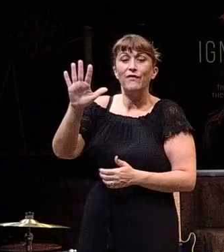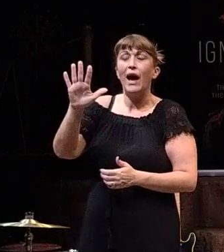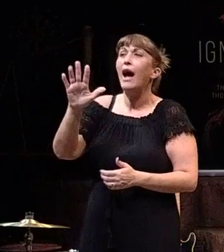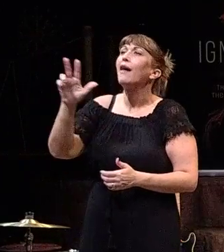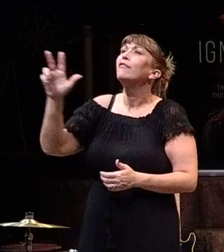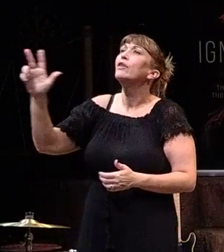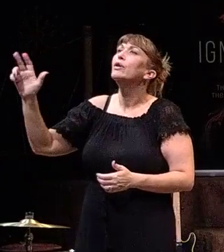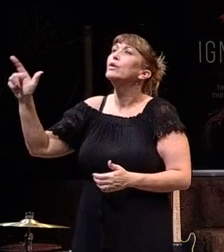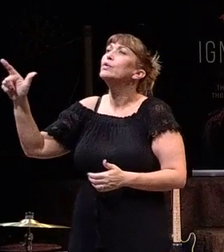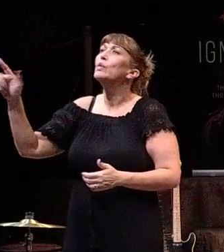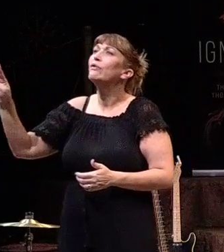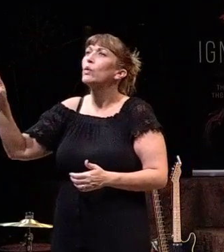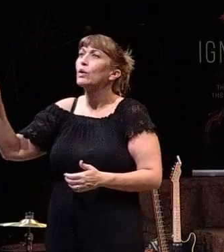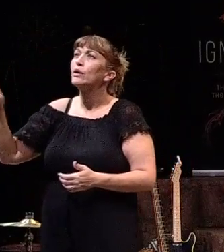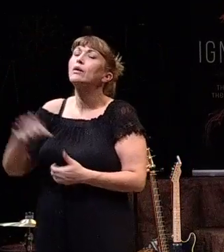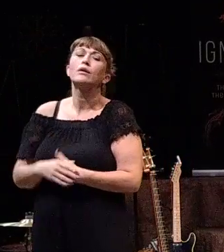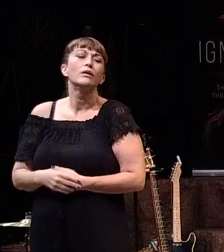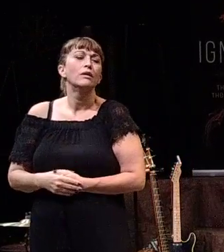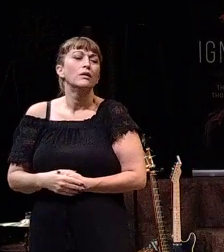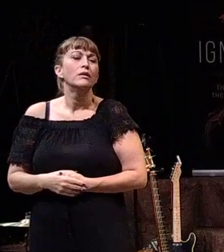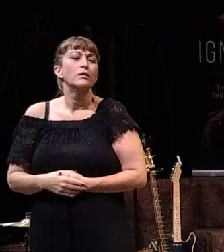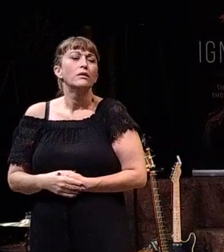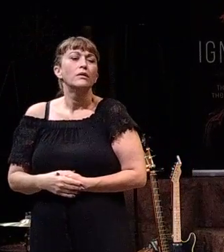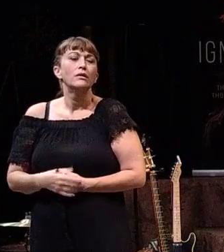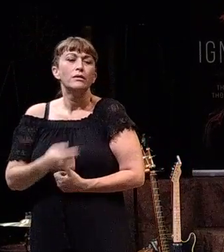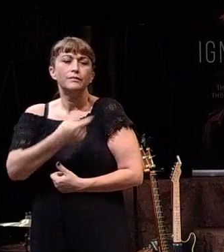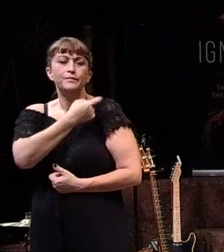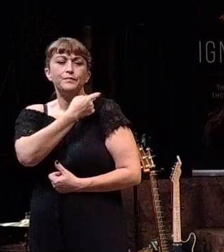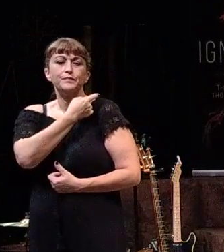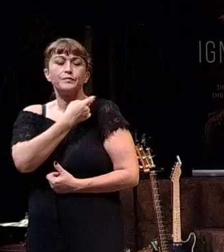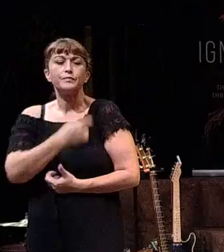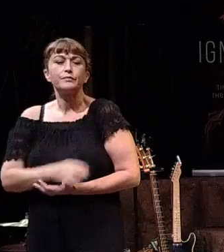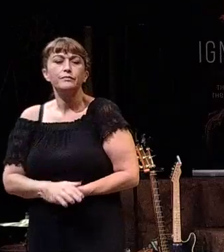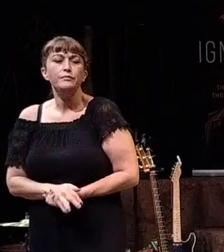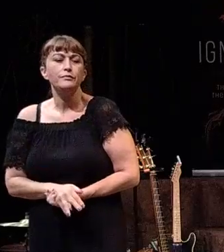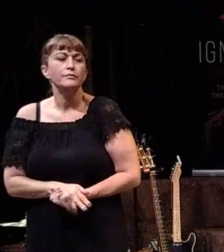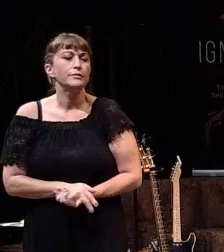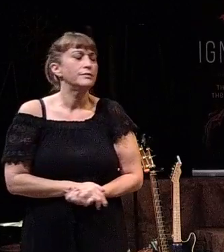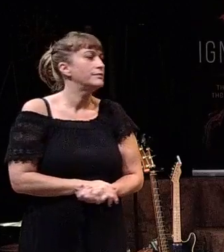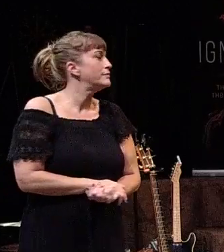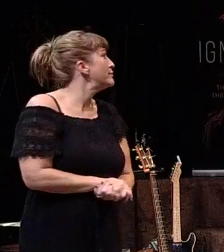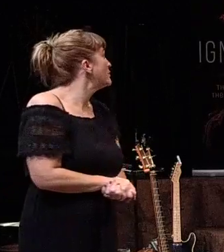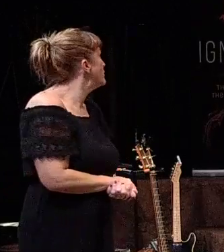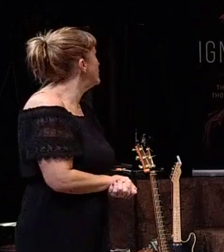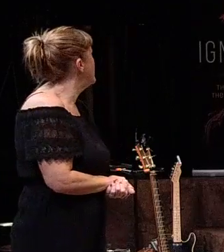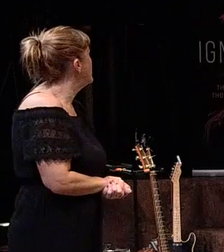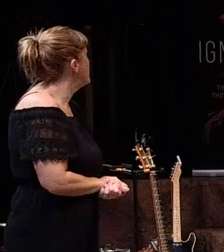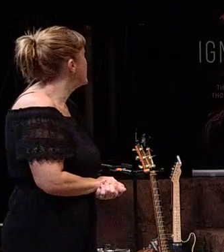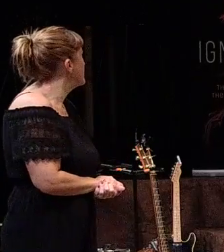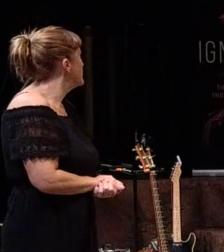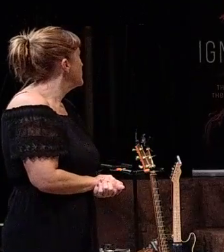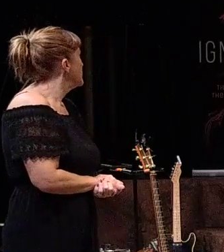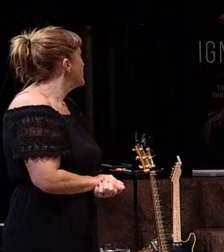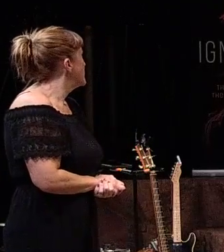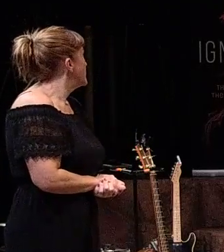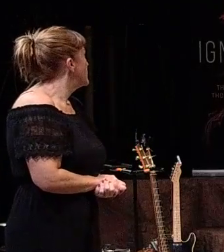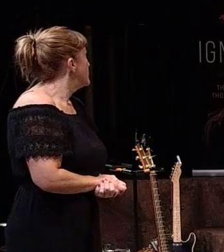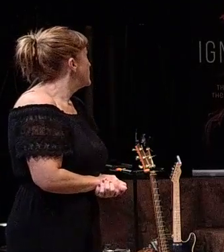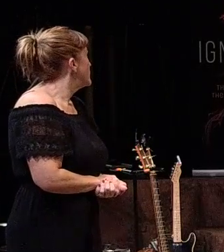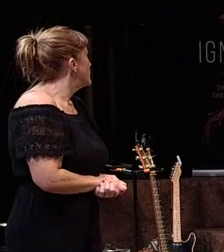the Bible says, those who belong to Christ have crucified the flesh with its passions and desires.